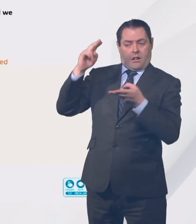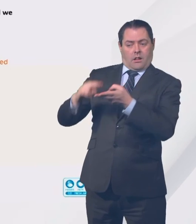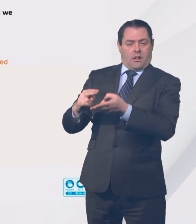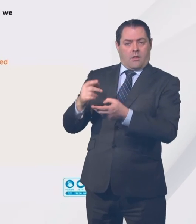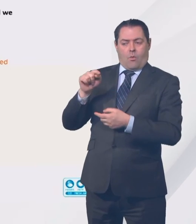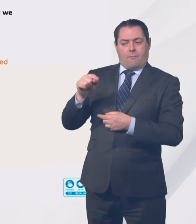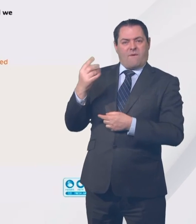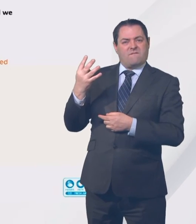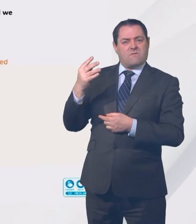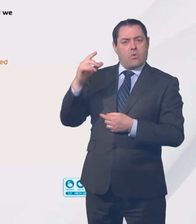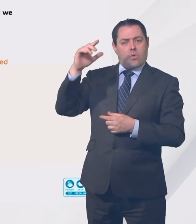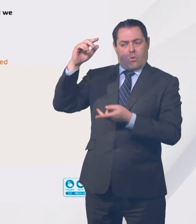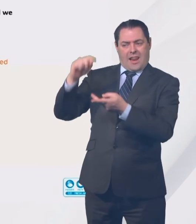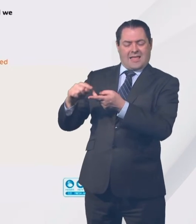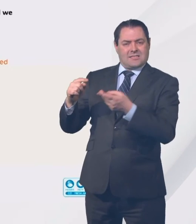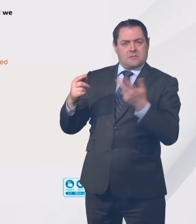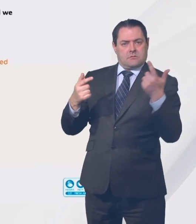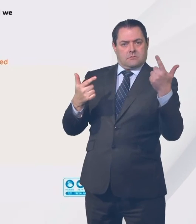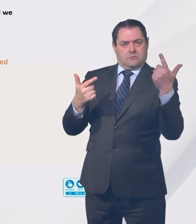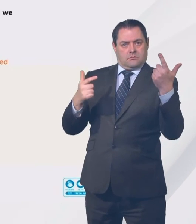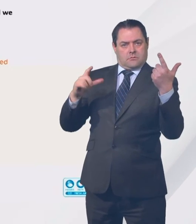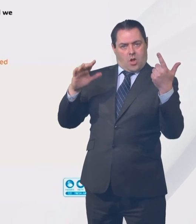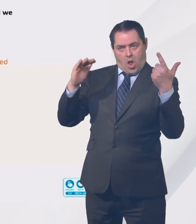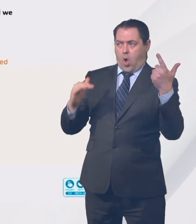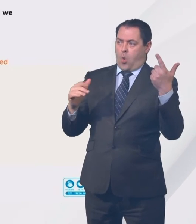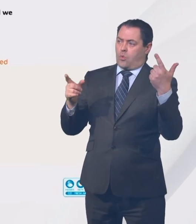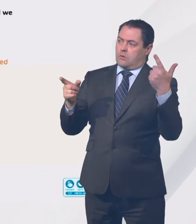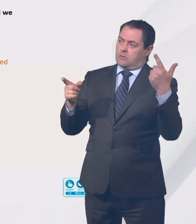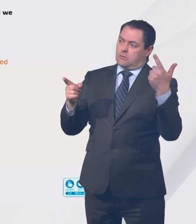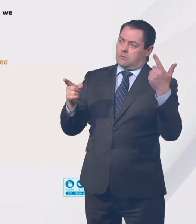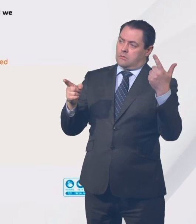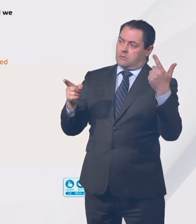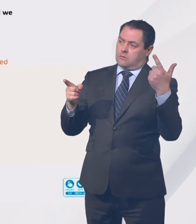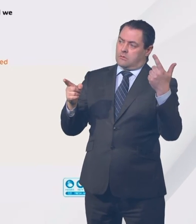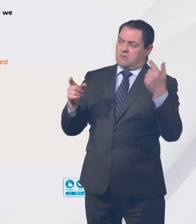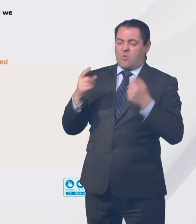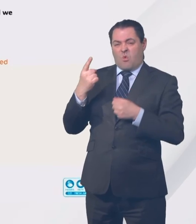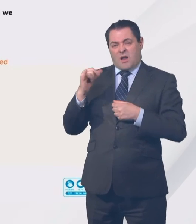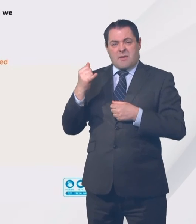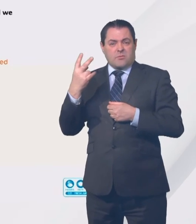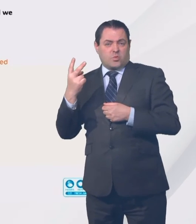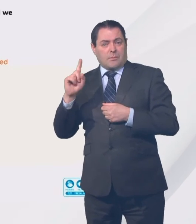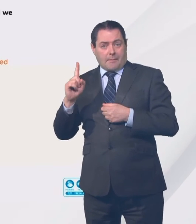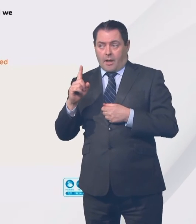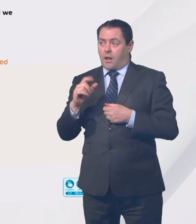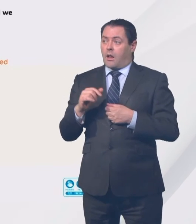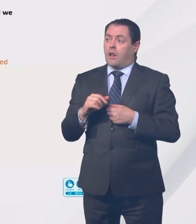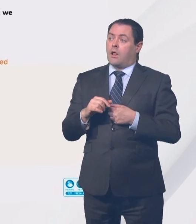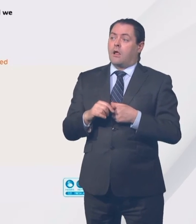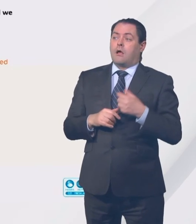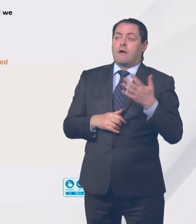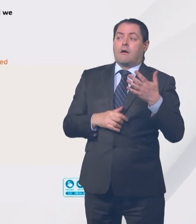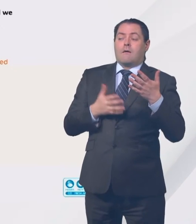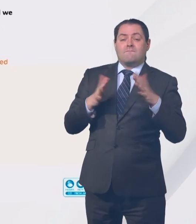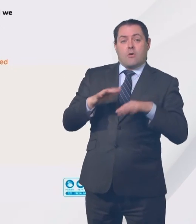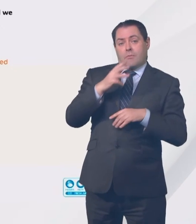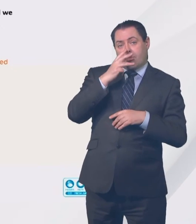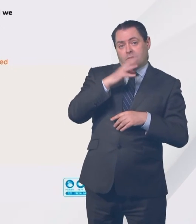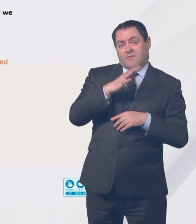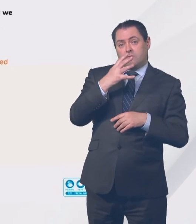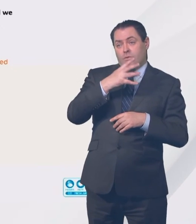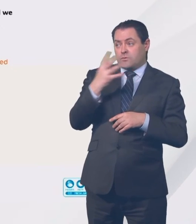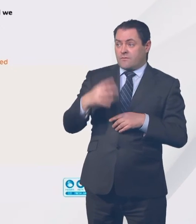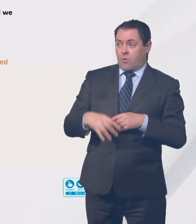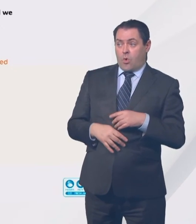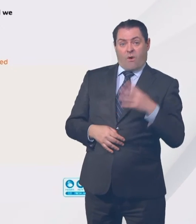instead of there being seven people hospitalised over a month, it would be one or maybe two. 35 to 44,